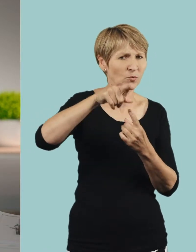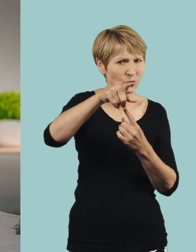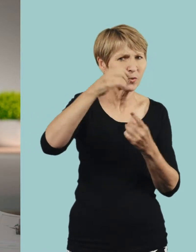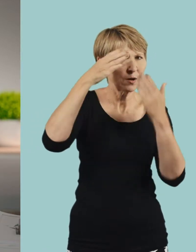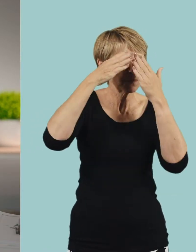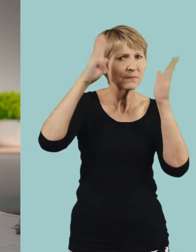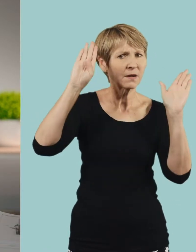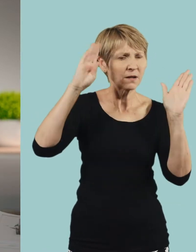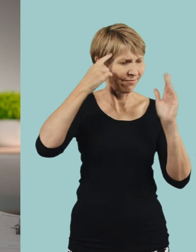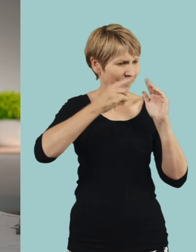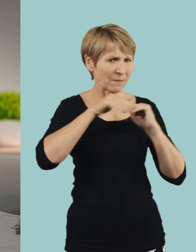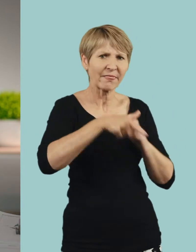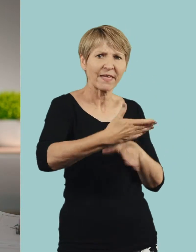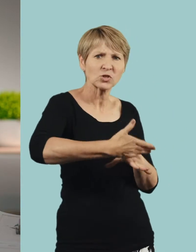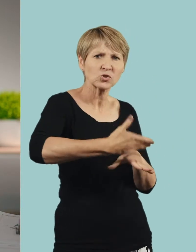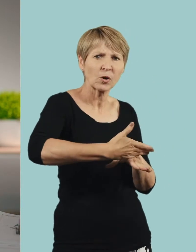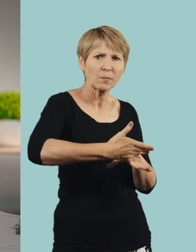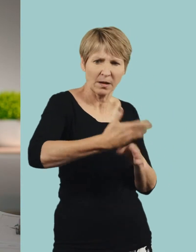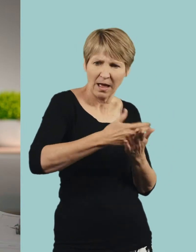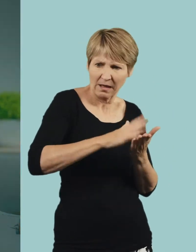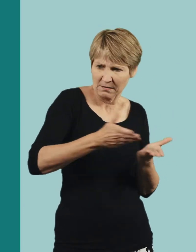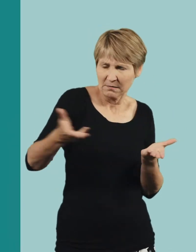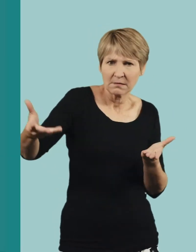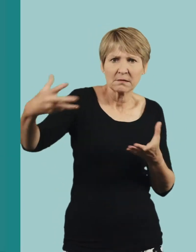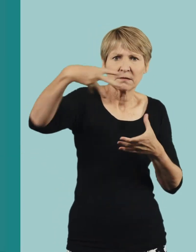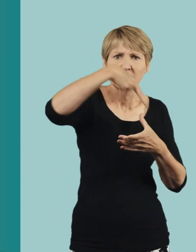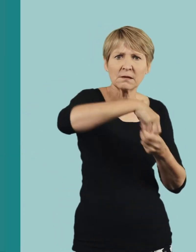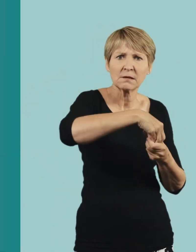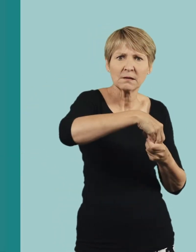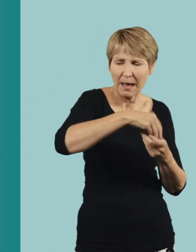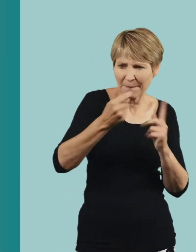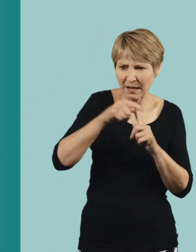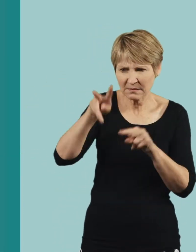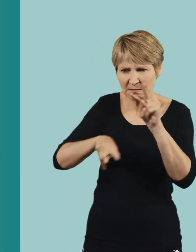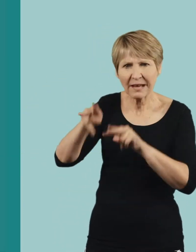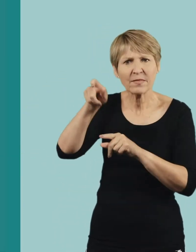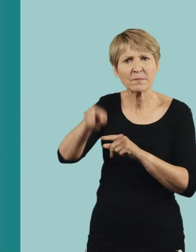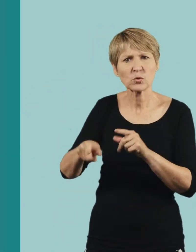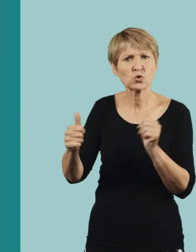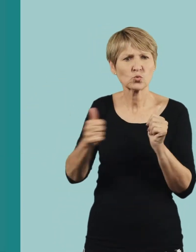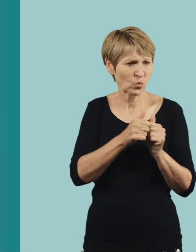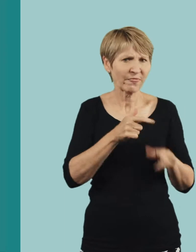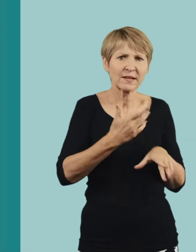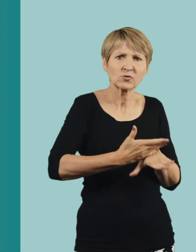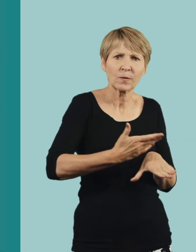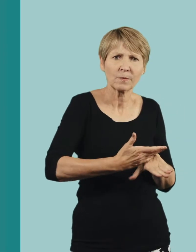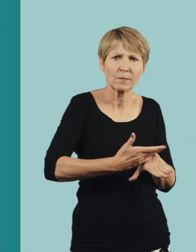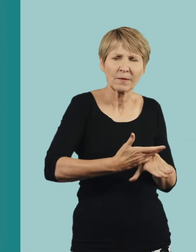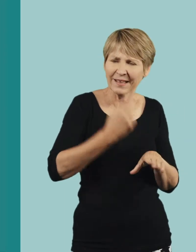ways of assessing the suitability of your candidates. Does the candidate have transferable skills for the required